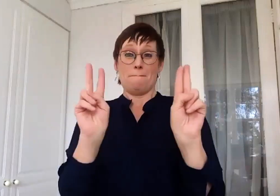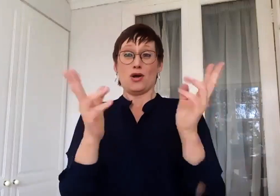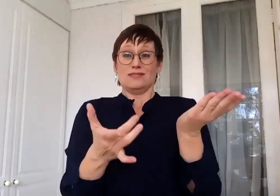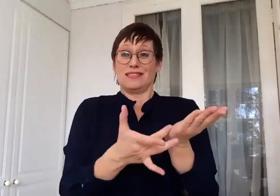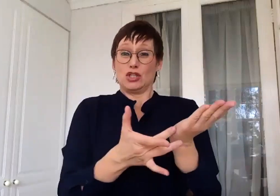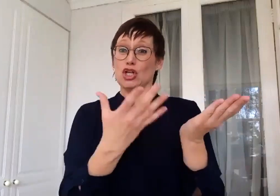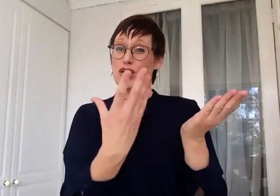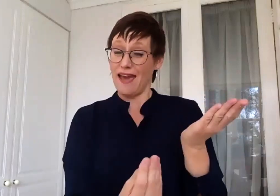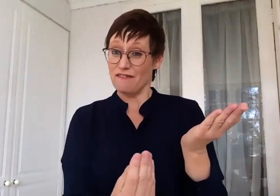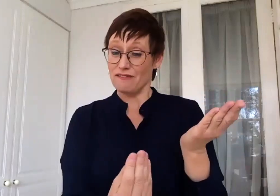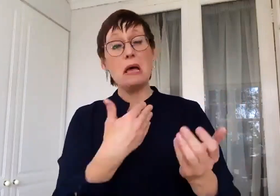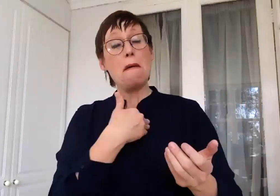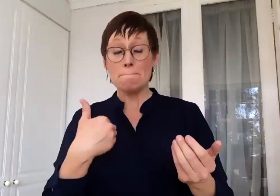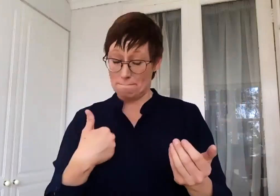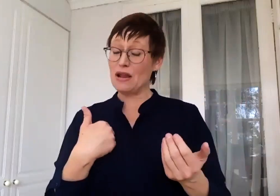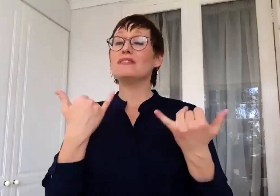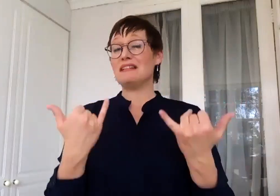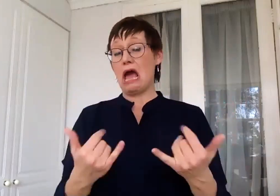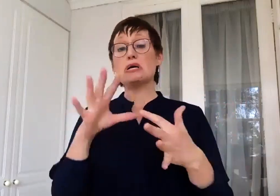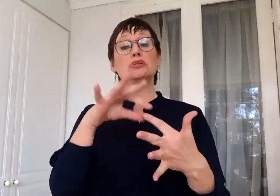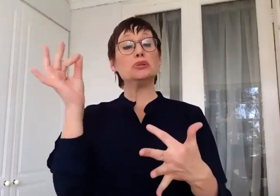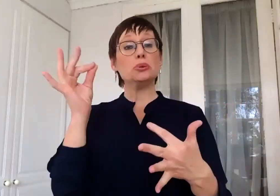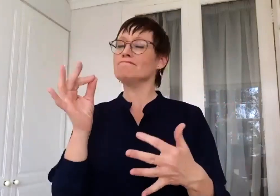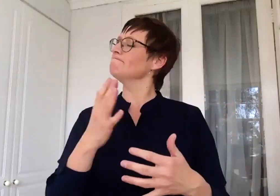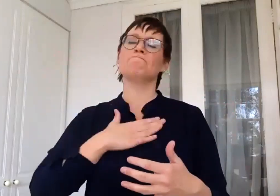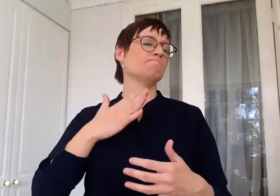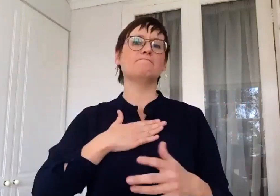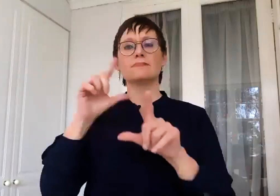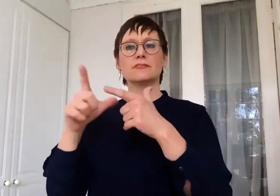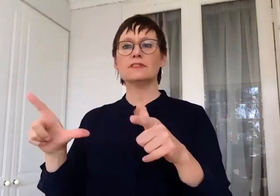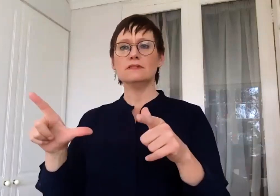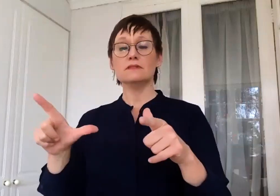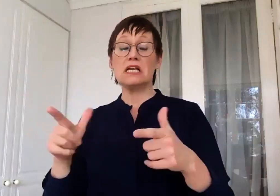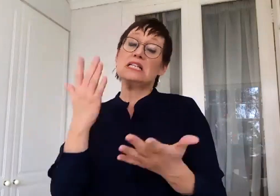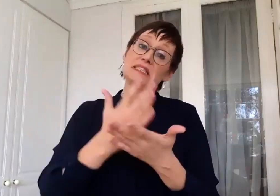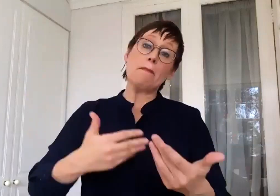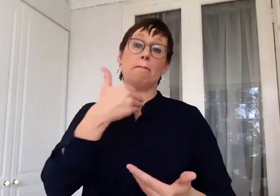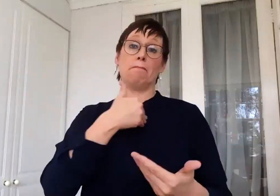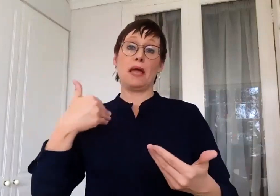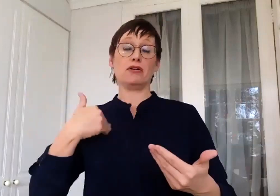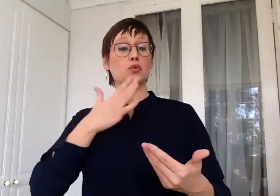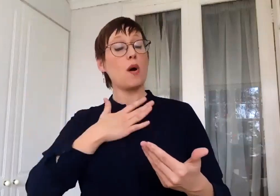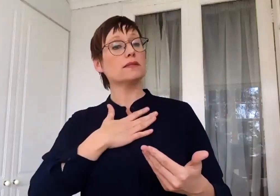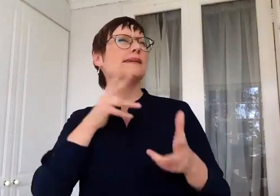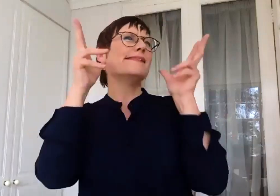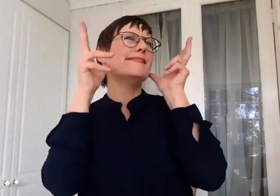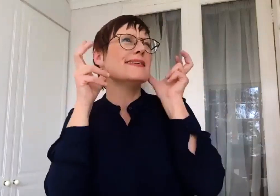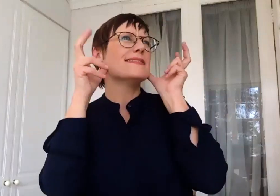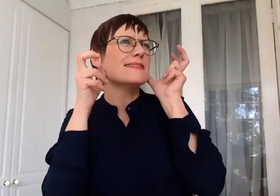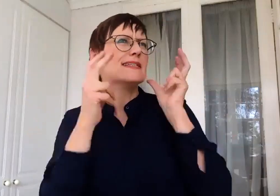there is a choice that parents can make to only use listening and speaking. And very often parents are saying, well, I think I want to use the